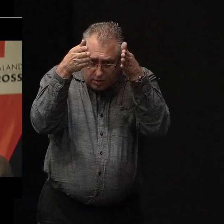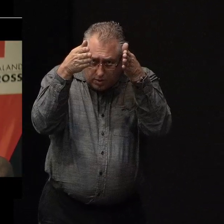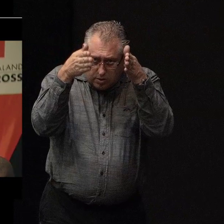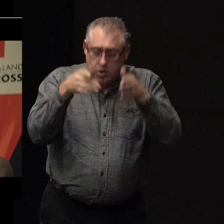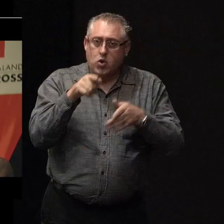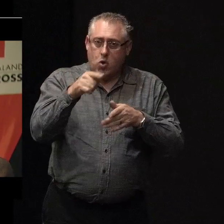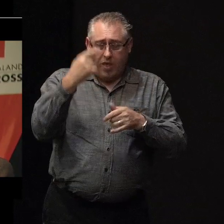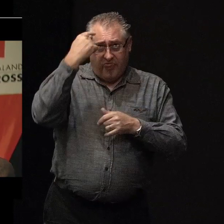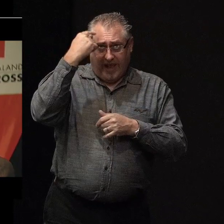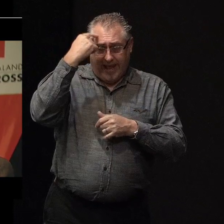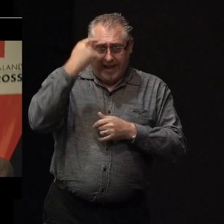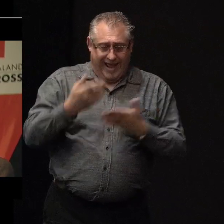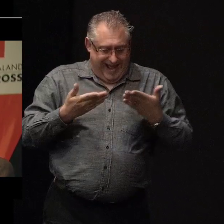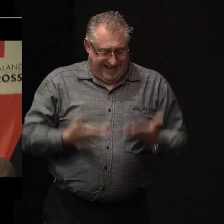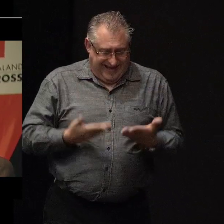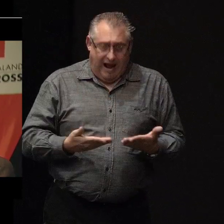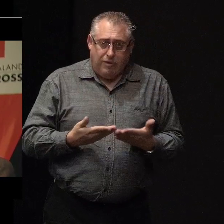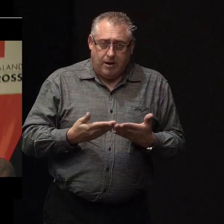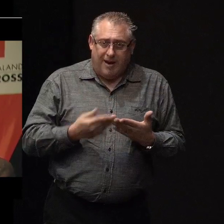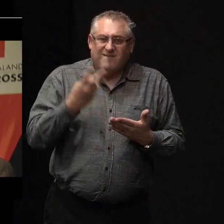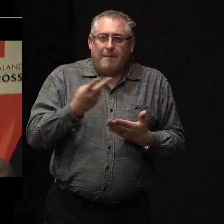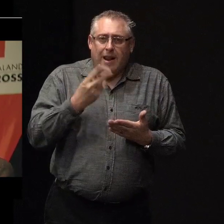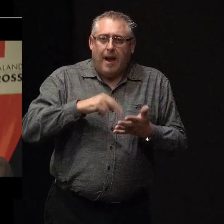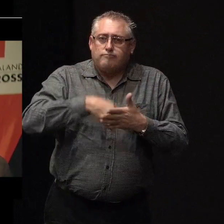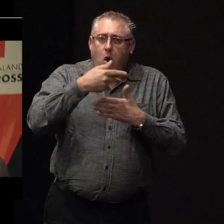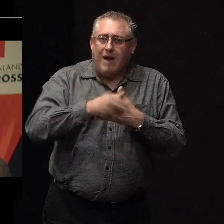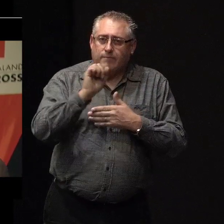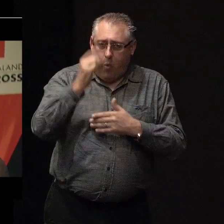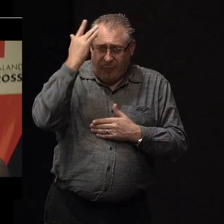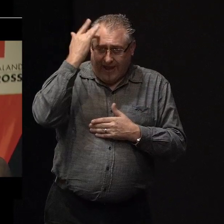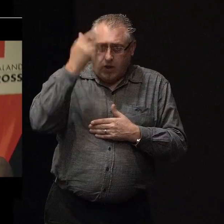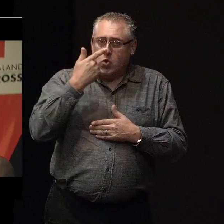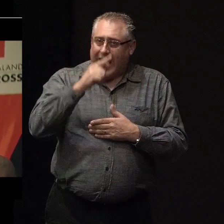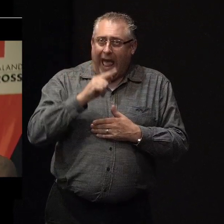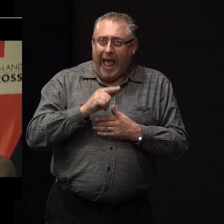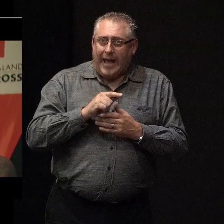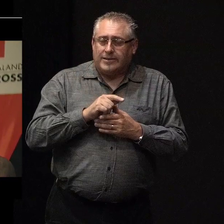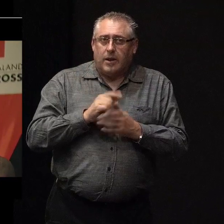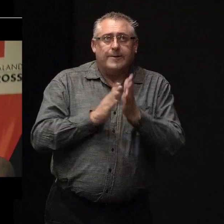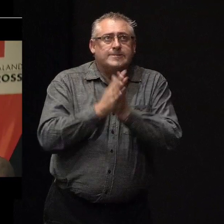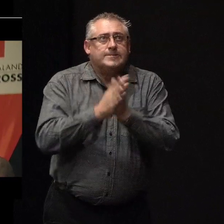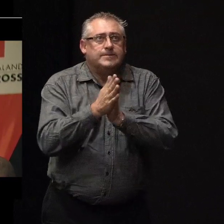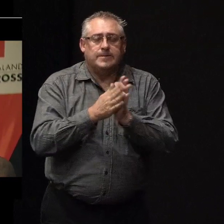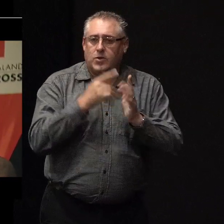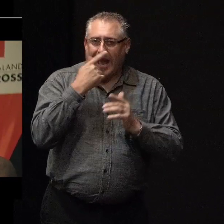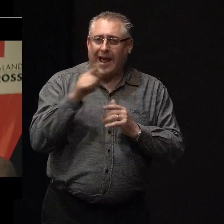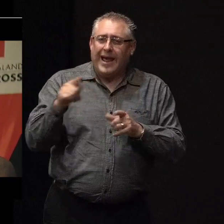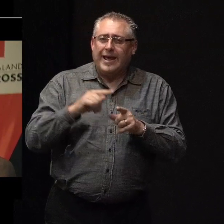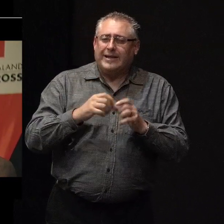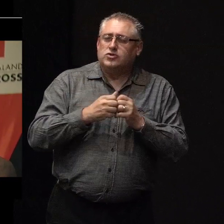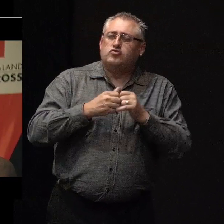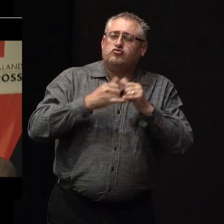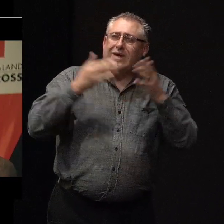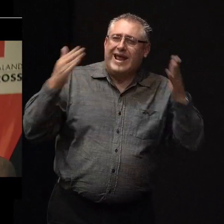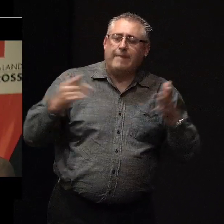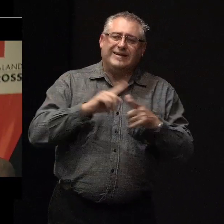current familiar programs of your thinking. You can't innovate. This is a very extreme example, but a fence is